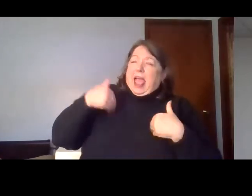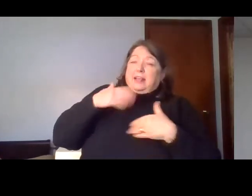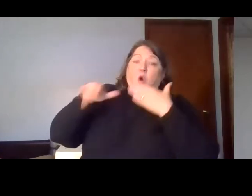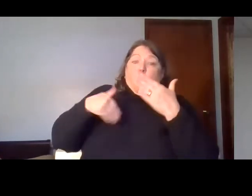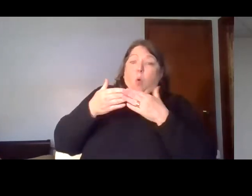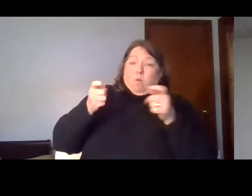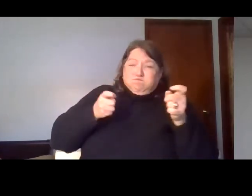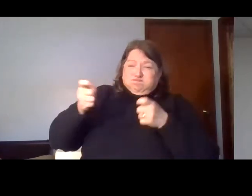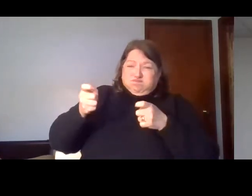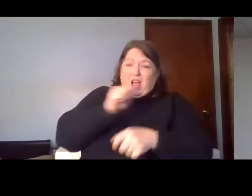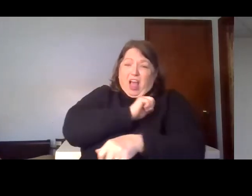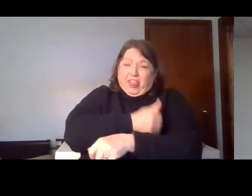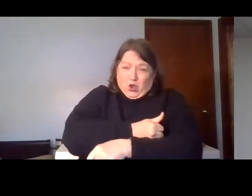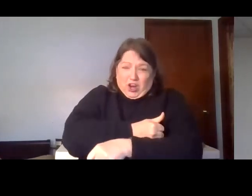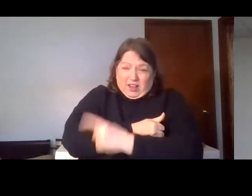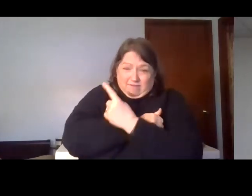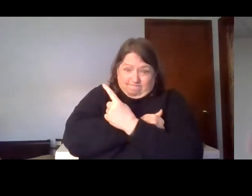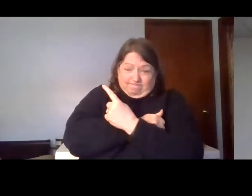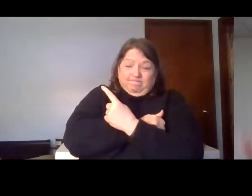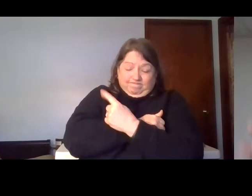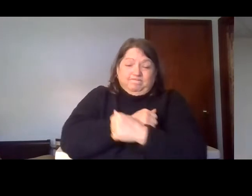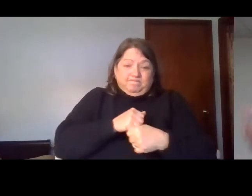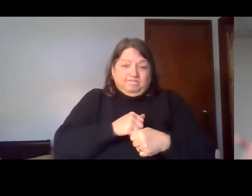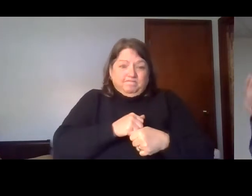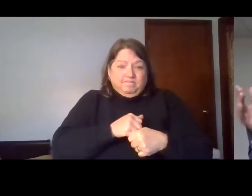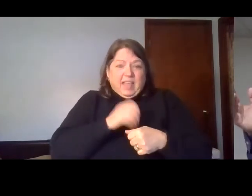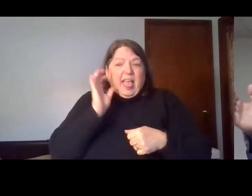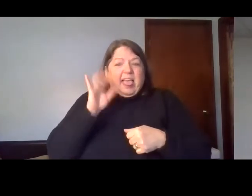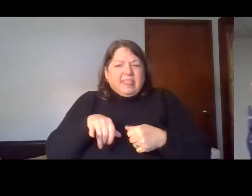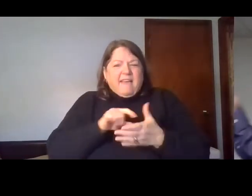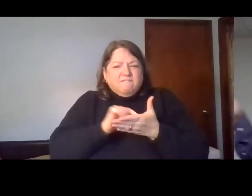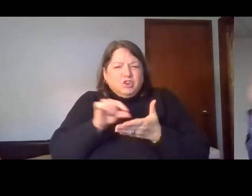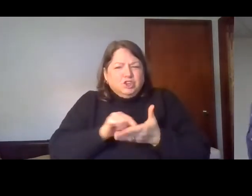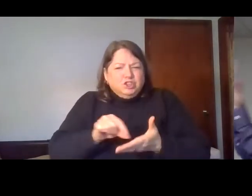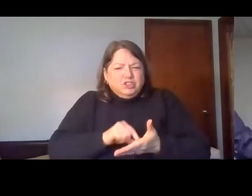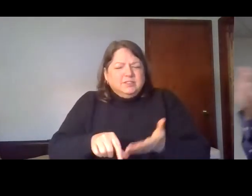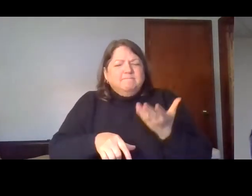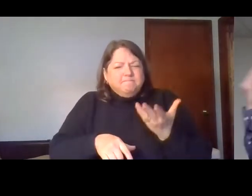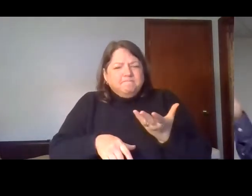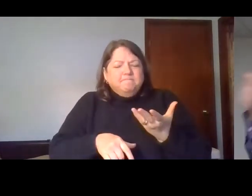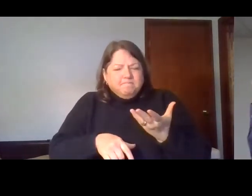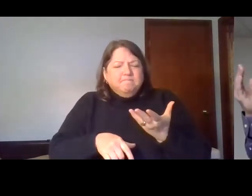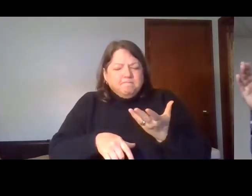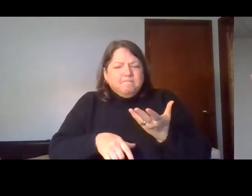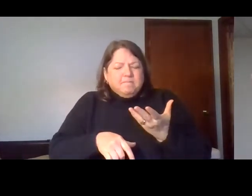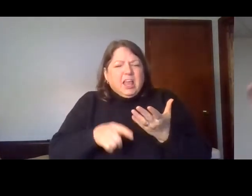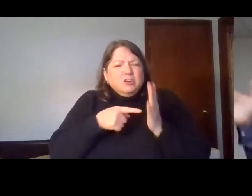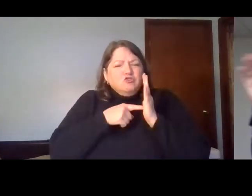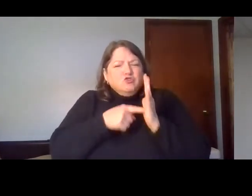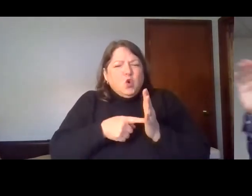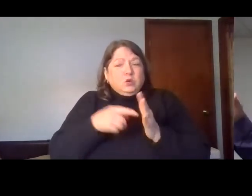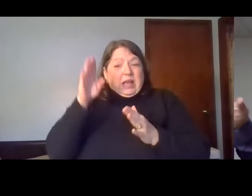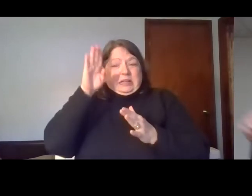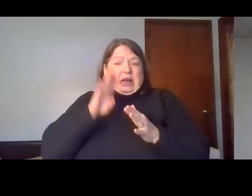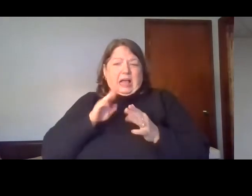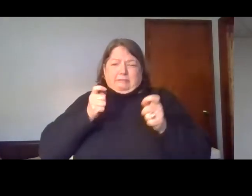And in those verses, what he's doing is he is highlighting God's authority, his supremacy, his dominion over the